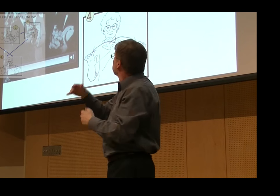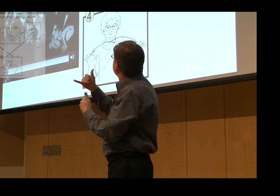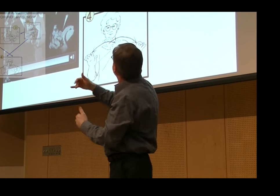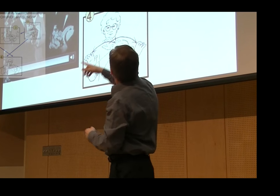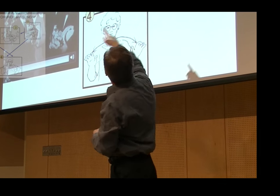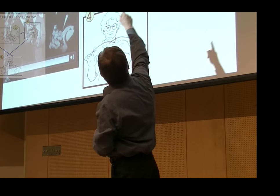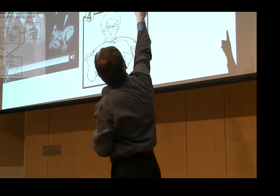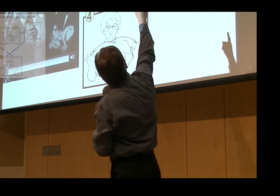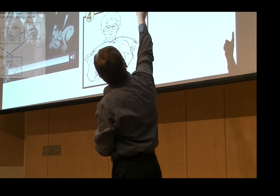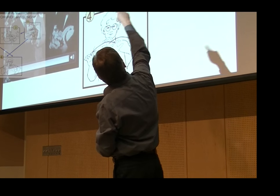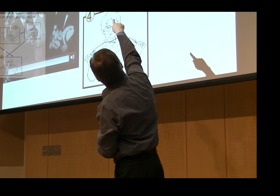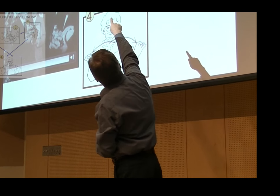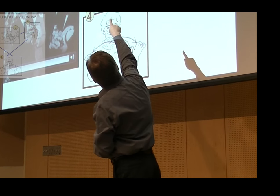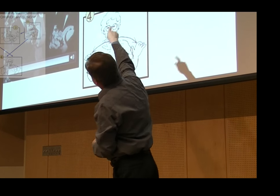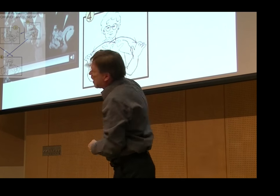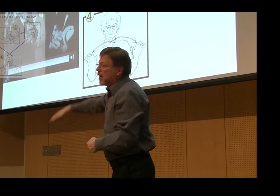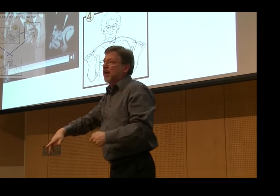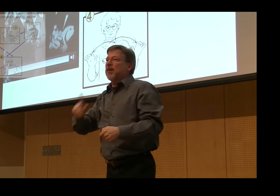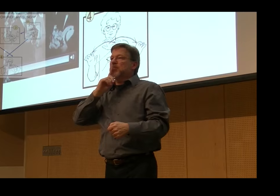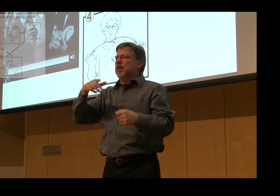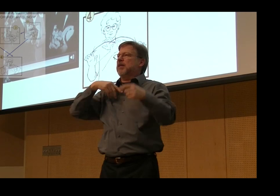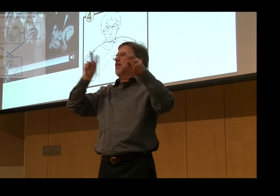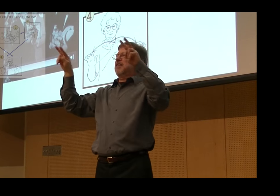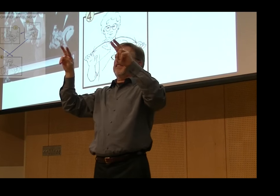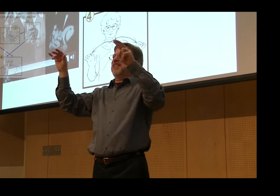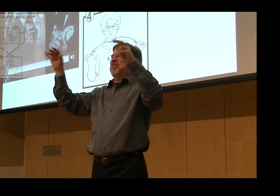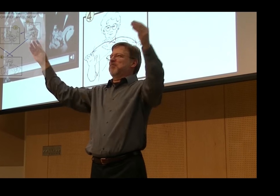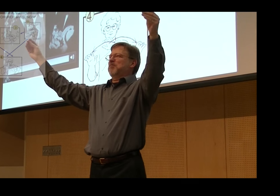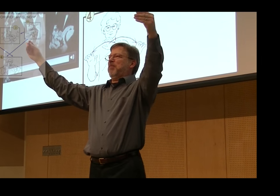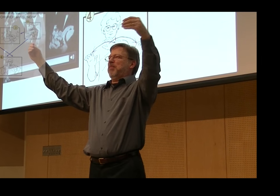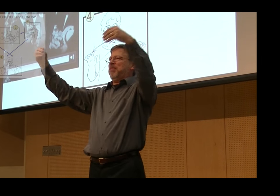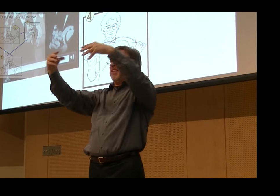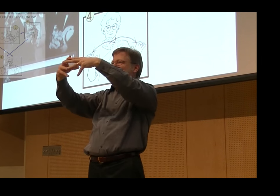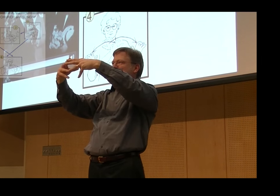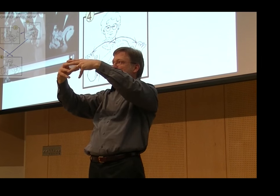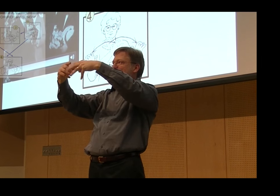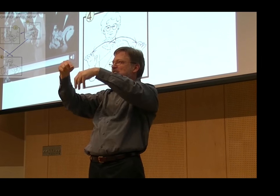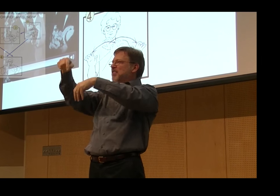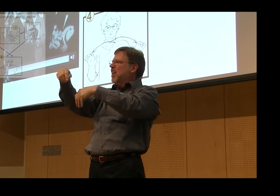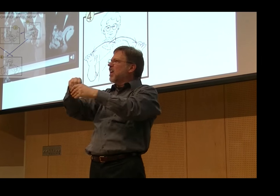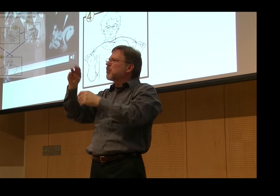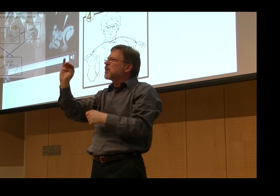Veditz, however, came from Maryland, and then he went to the Colorado School for the Deaf, and maybe that's why his form was so divergent.